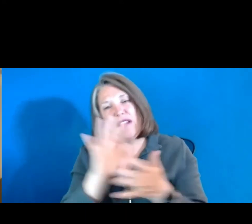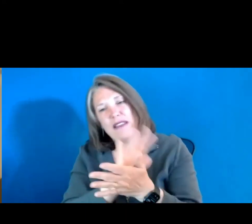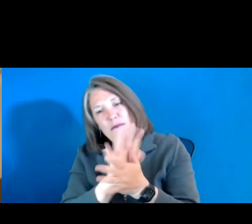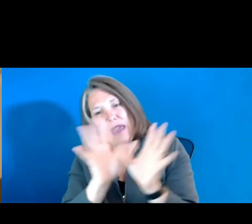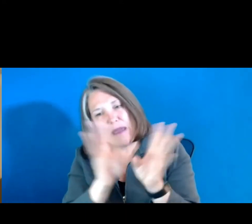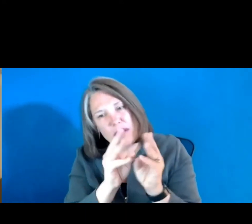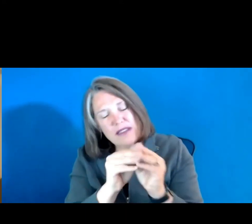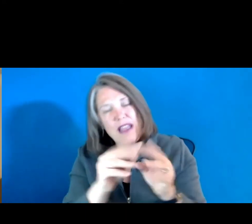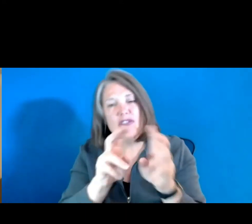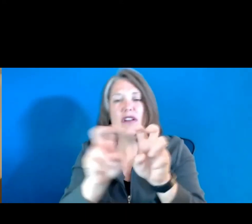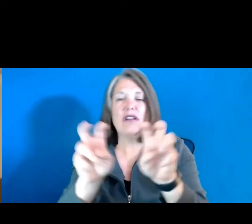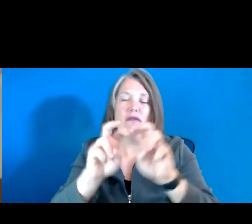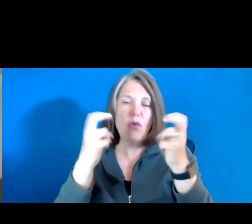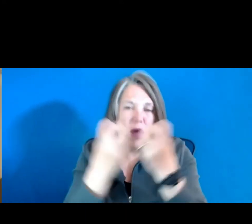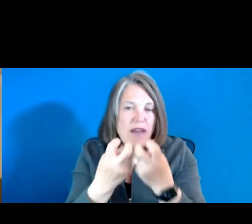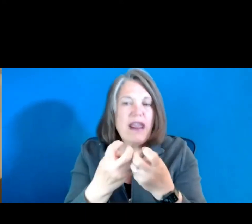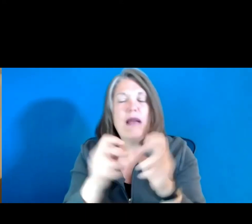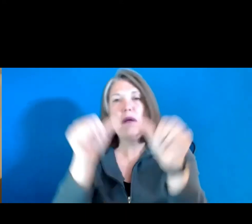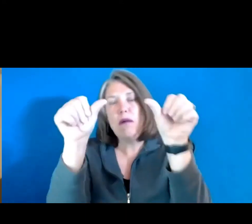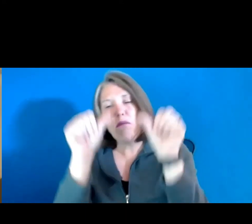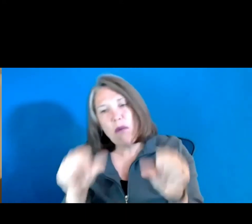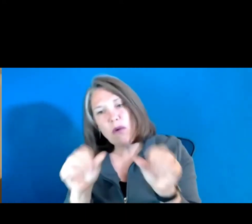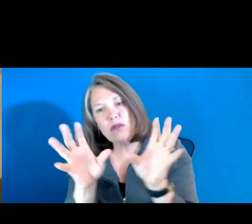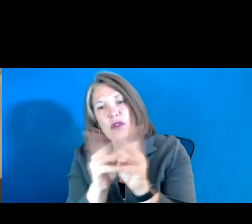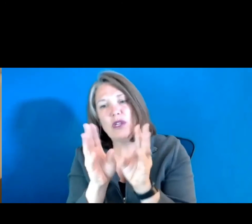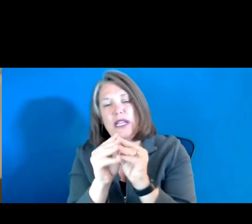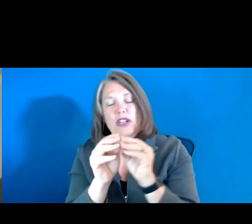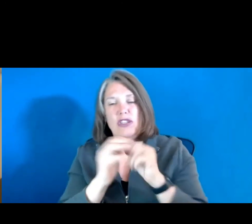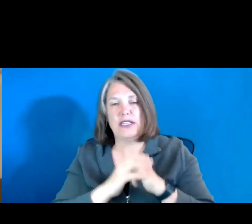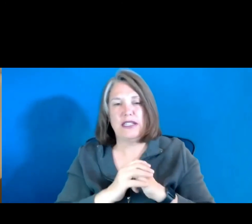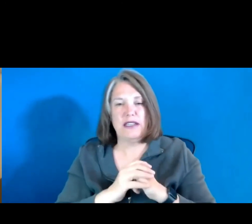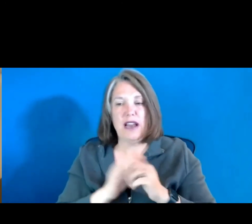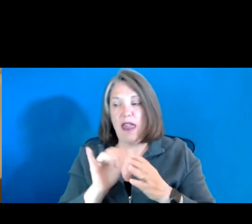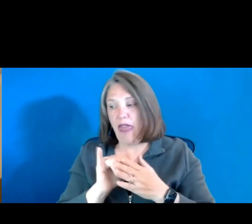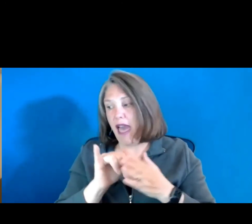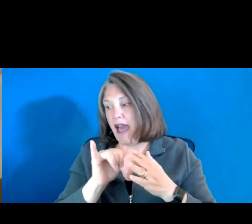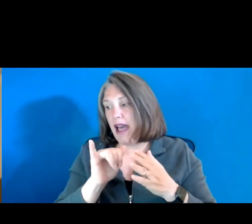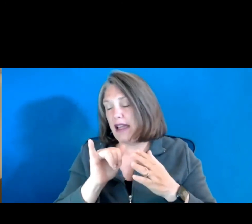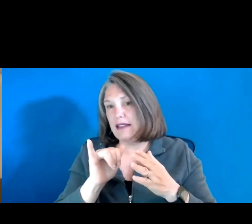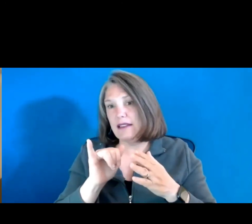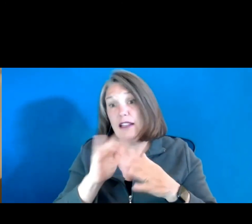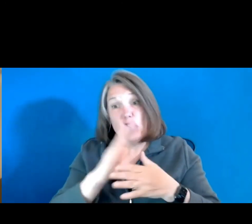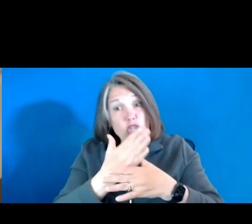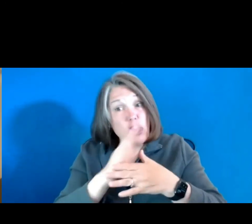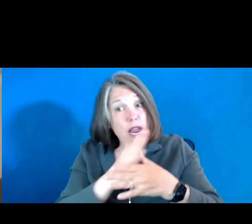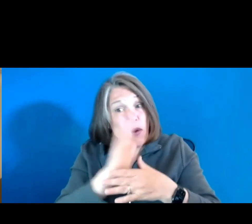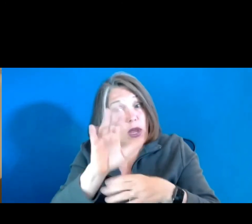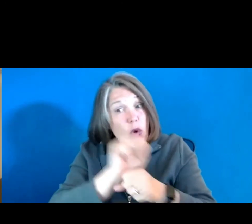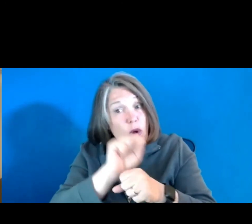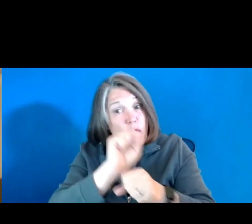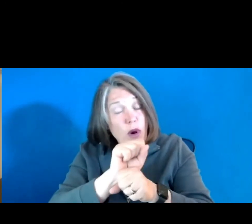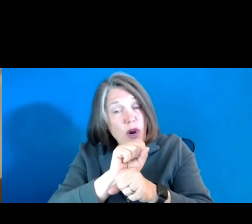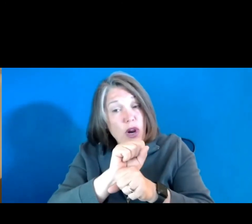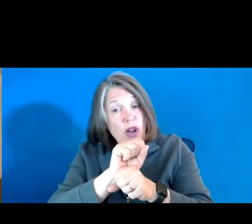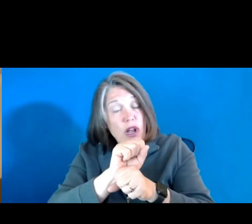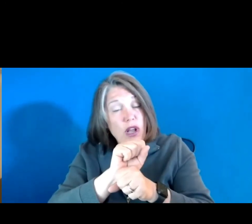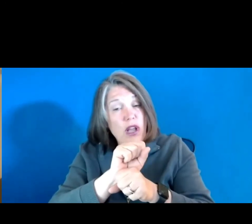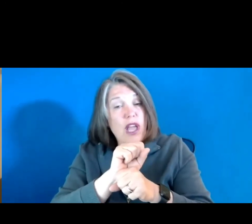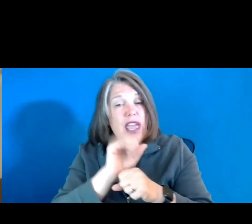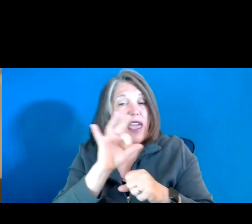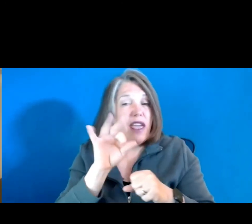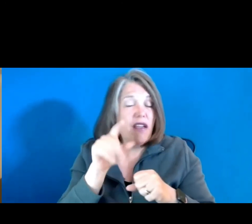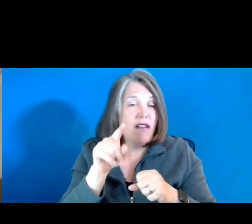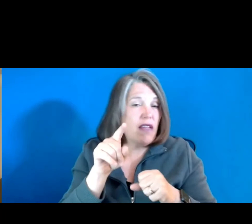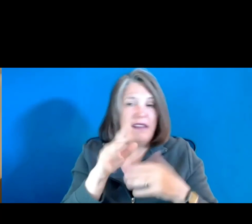session, roundtable, a poster session, that sharing your work, whether you